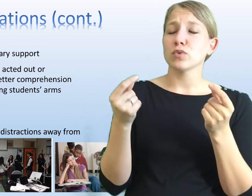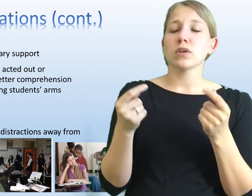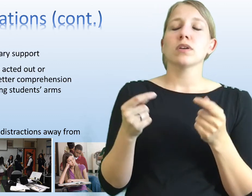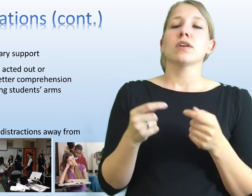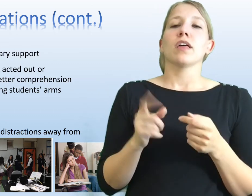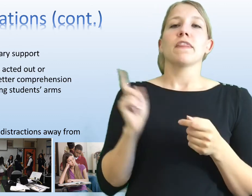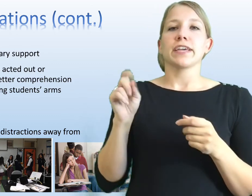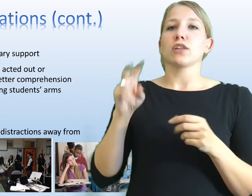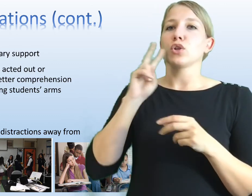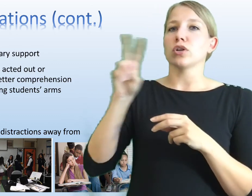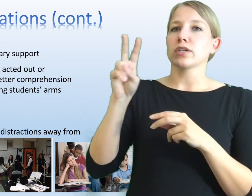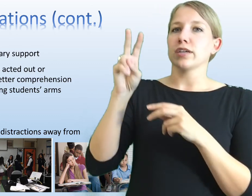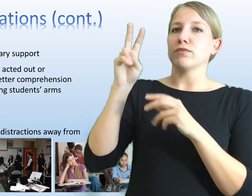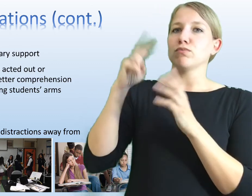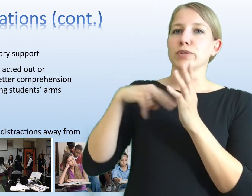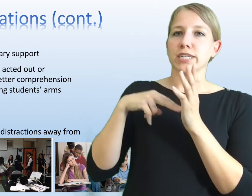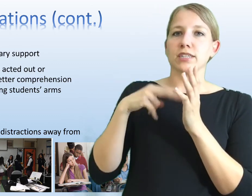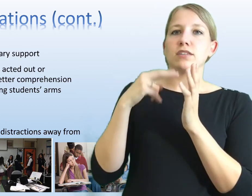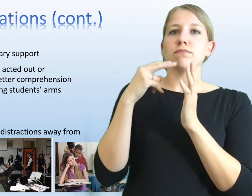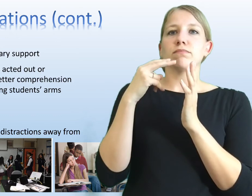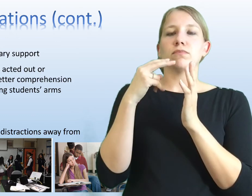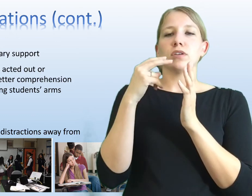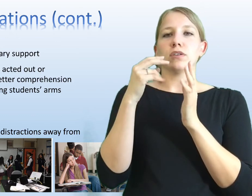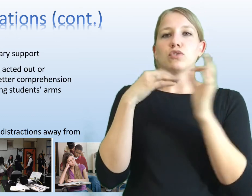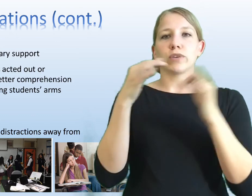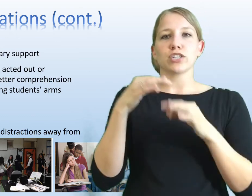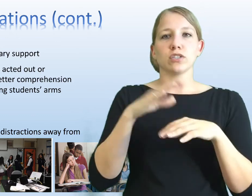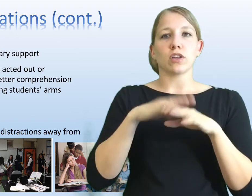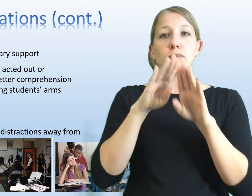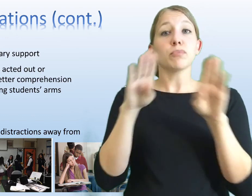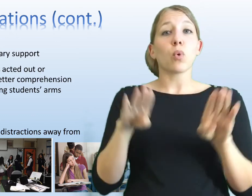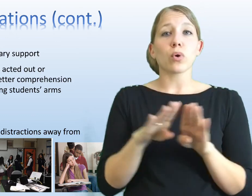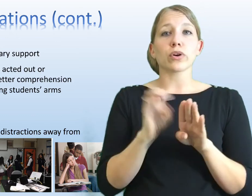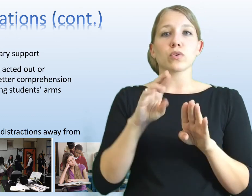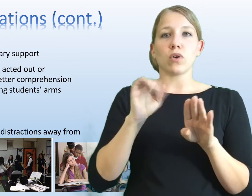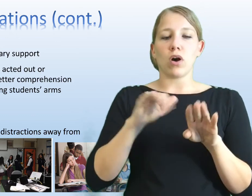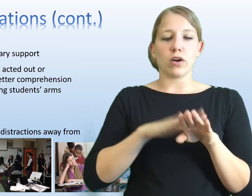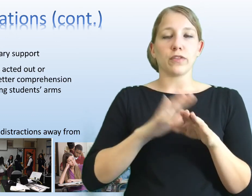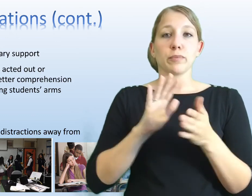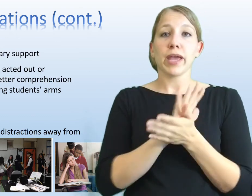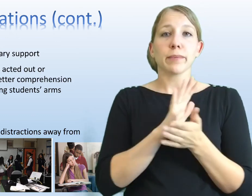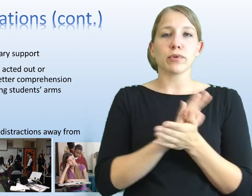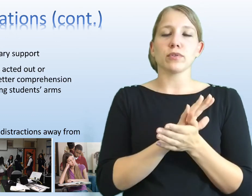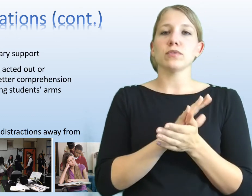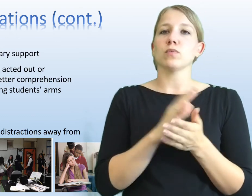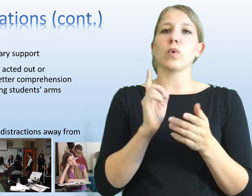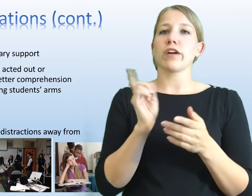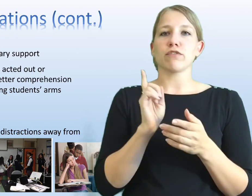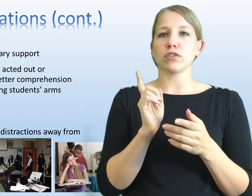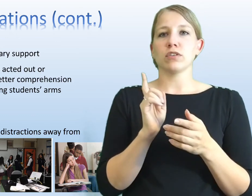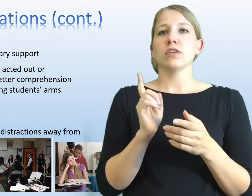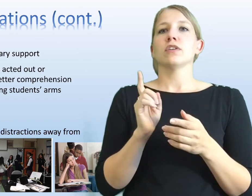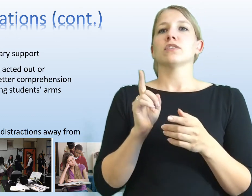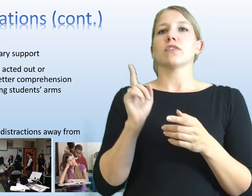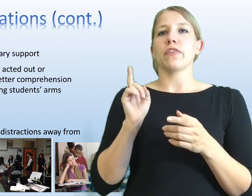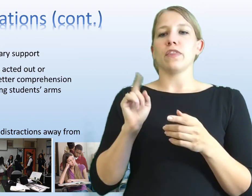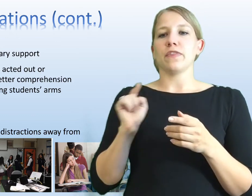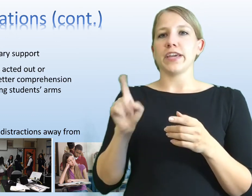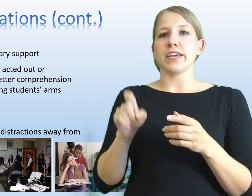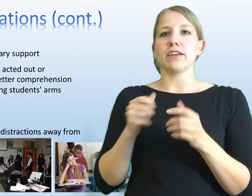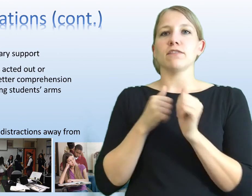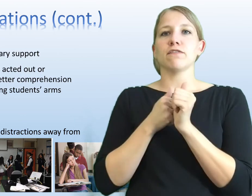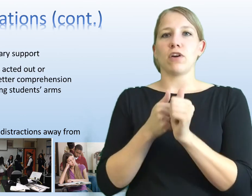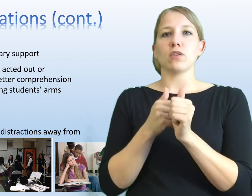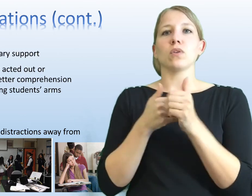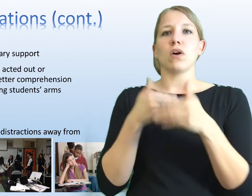supposed to do? They can look and read the directions on the board or on their paper, or wherever so